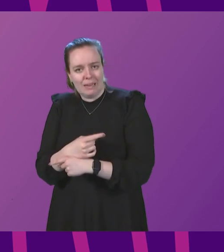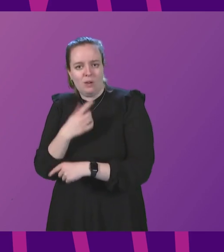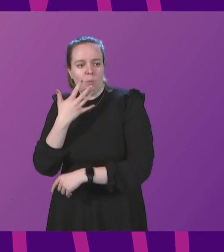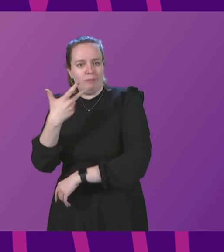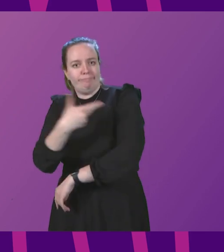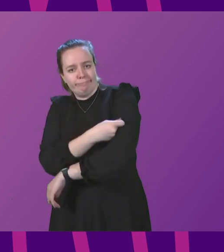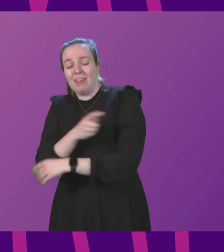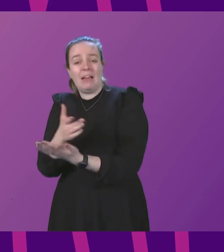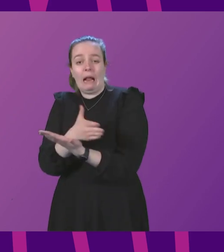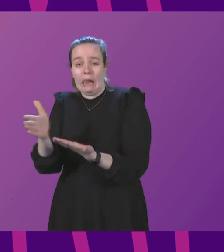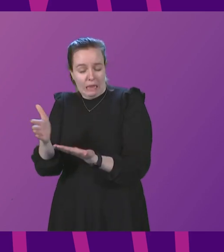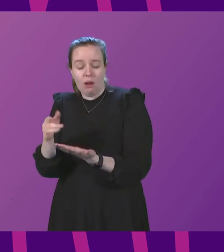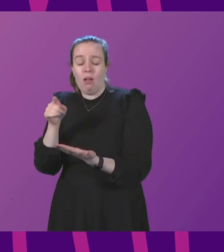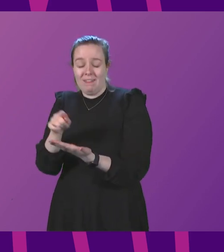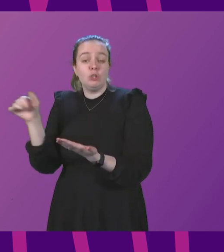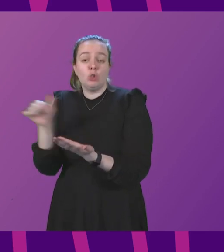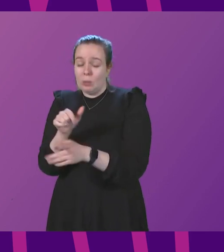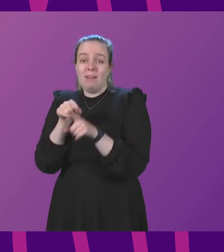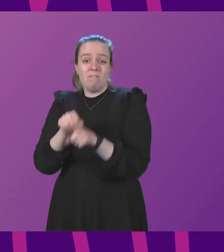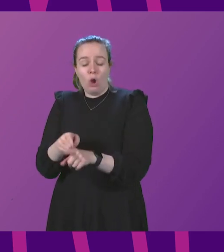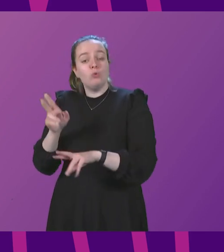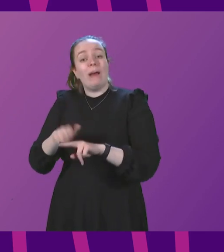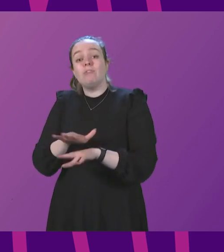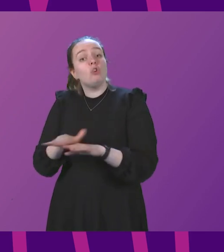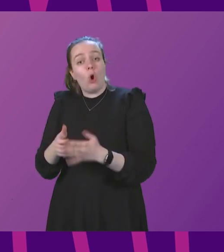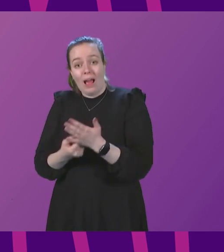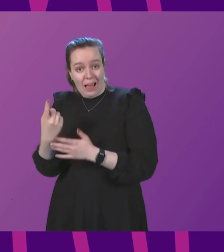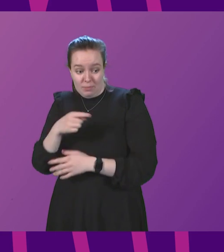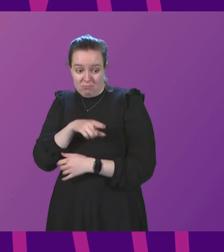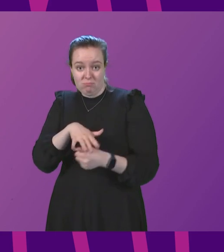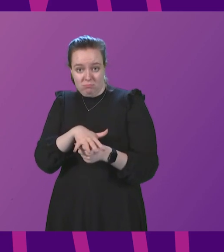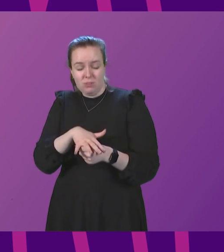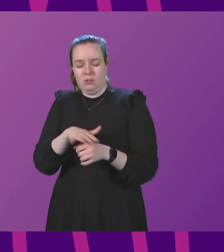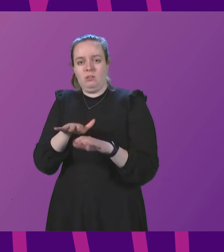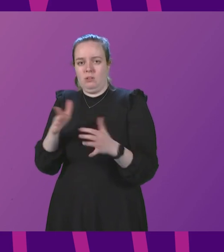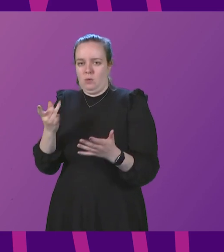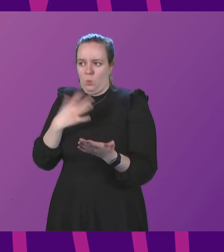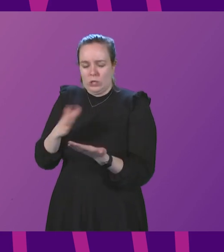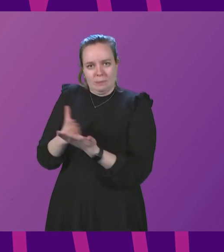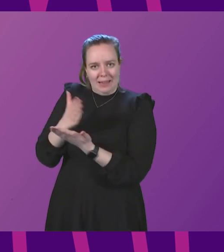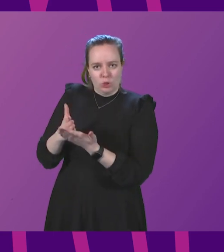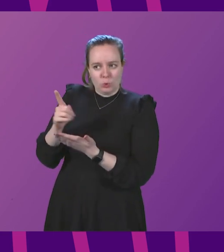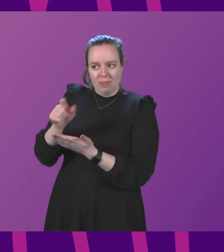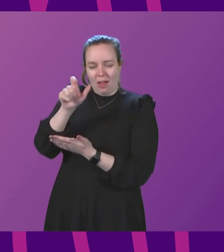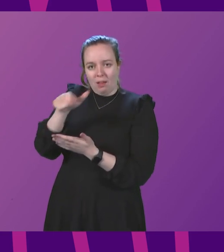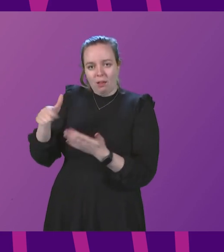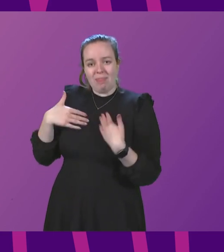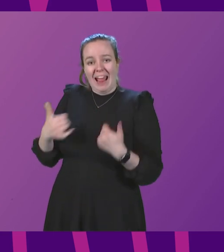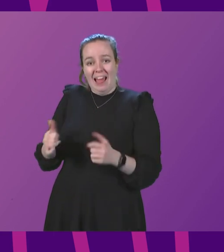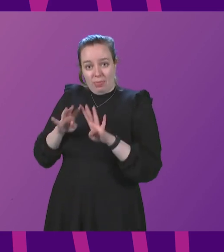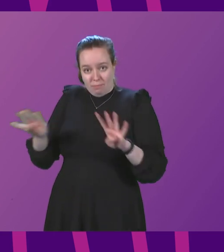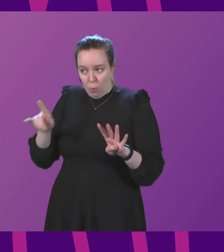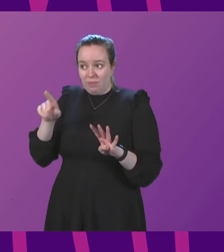vaccine are clear and those should be followed so that hasn't happened in this case obviously we would want to ensure that the relevant health board